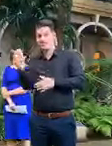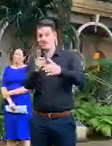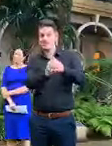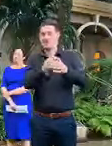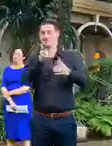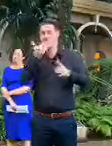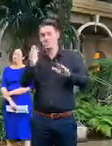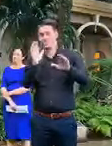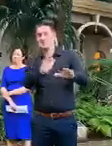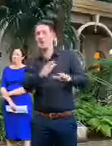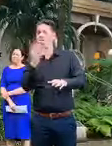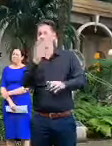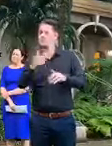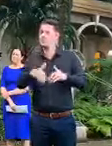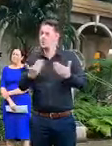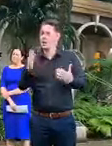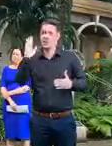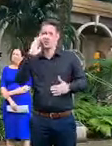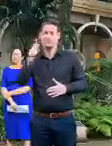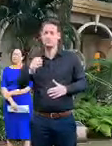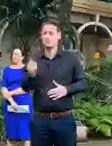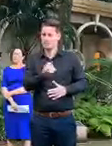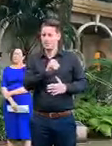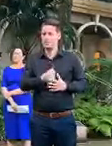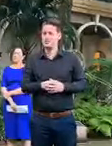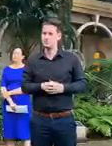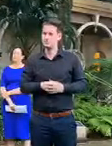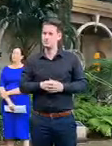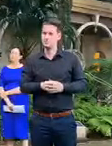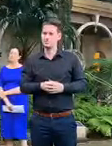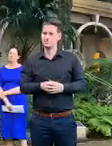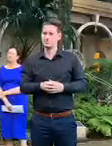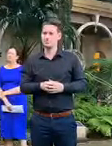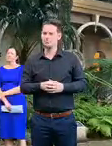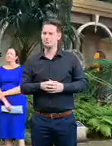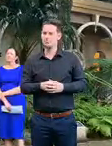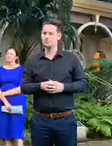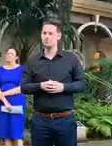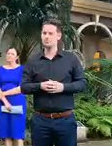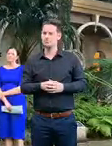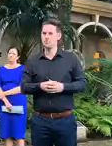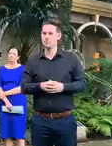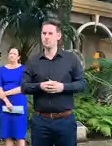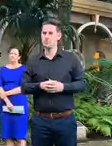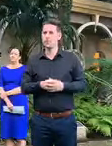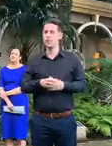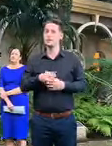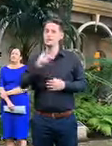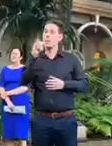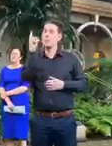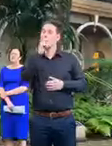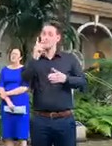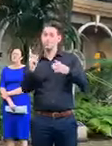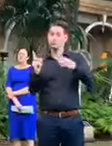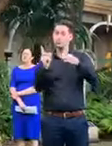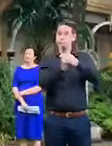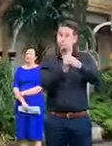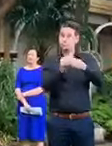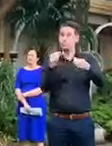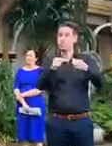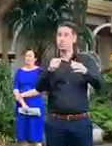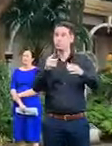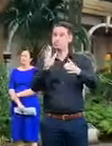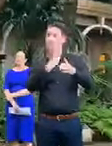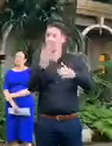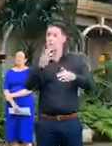what you're being asked to do. Because we know that people going into quarantine are the people most at